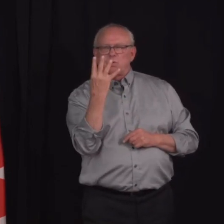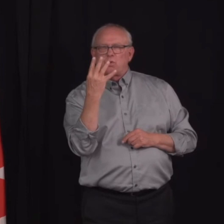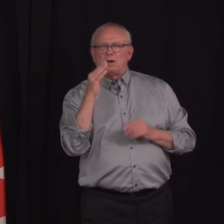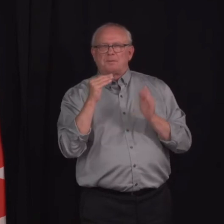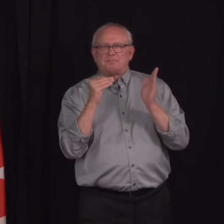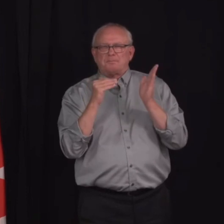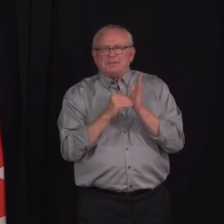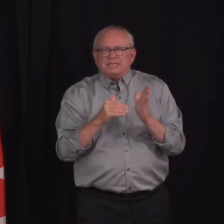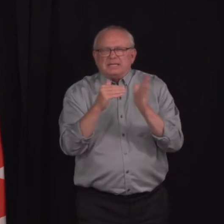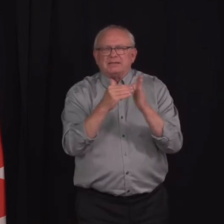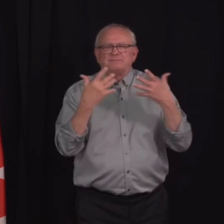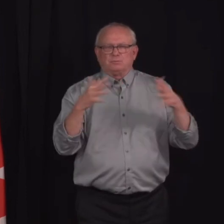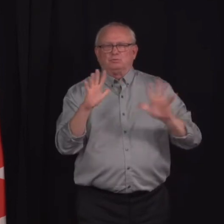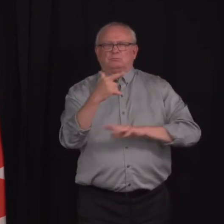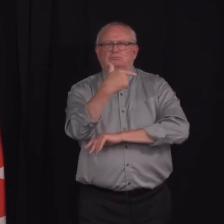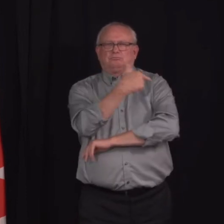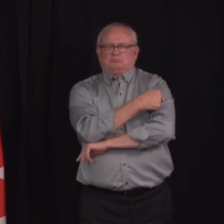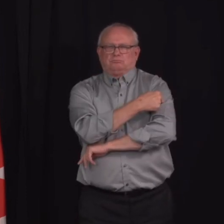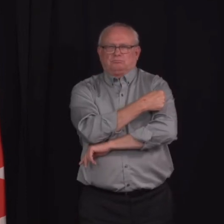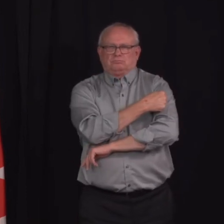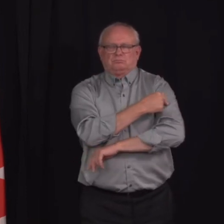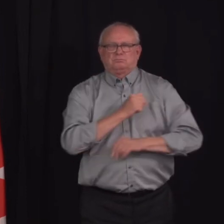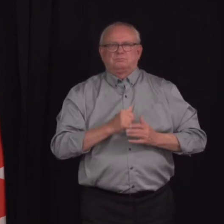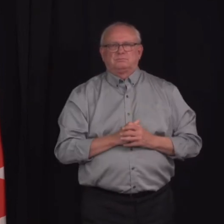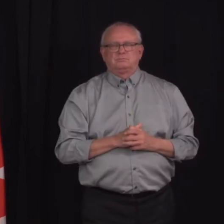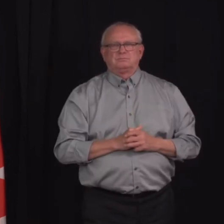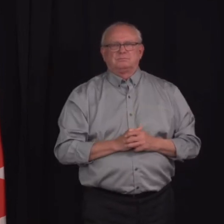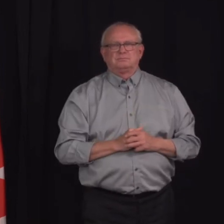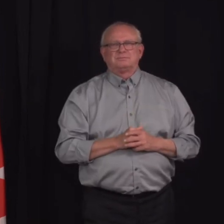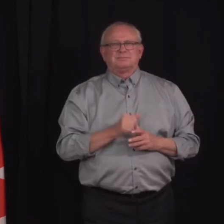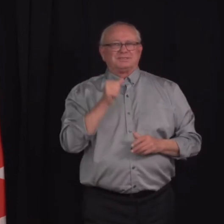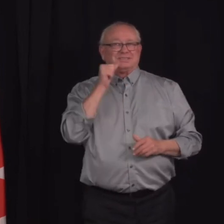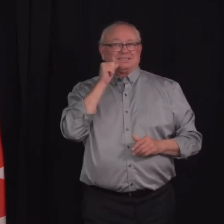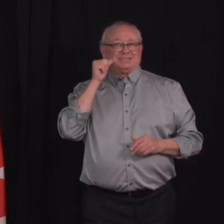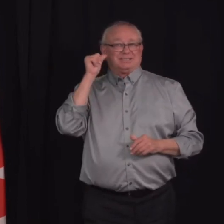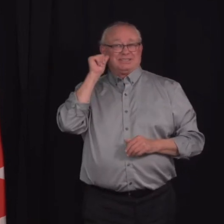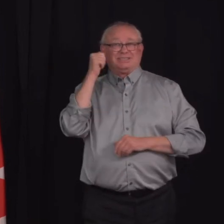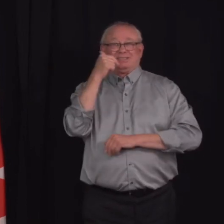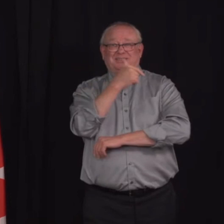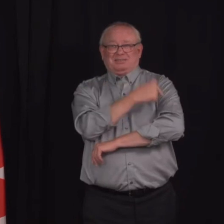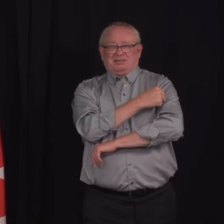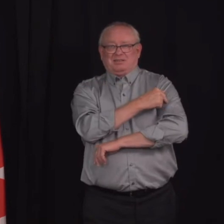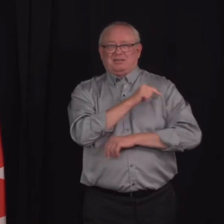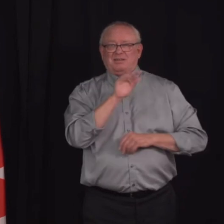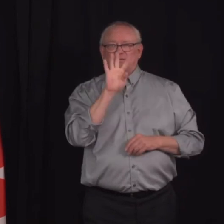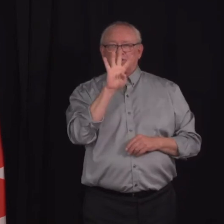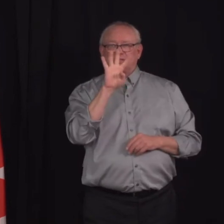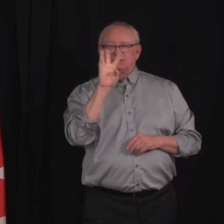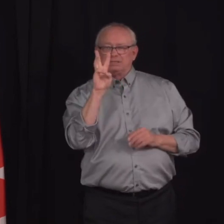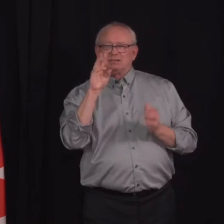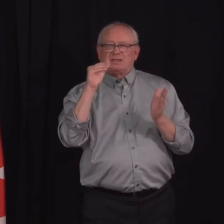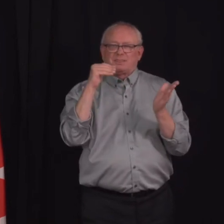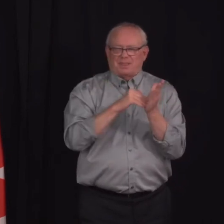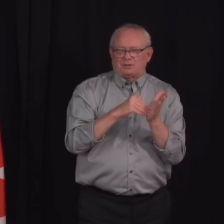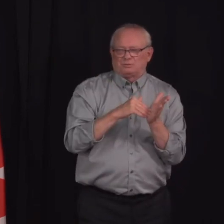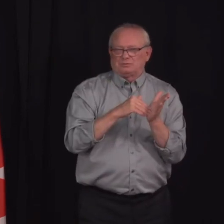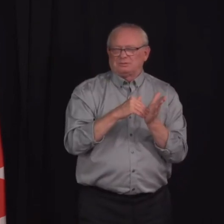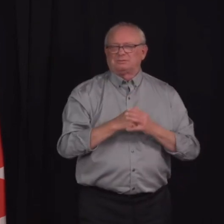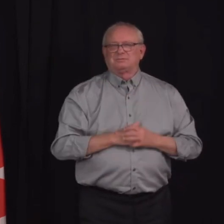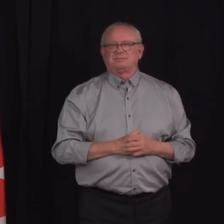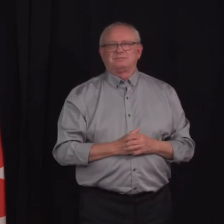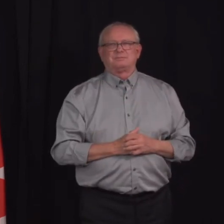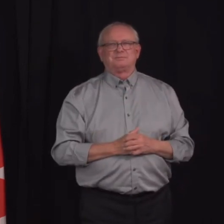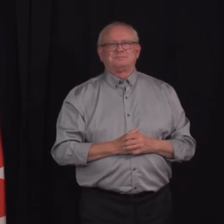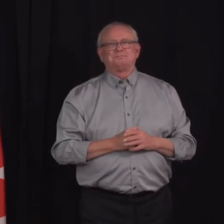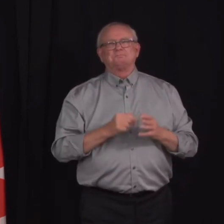Albertans, including 46,000 yesterday alone. Over 69% of